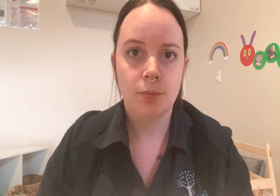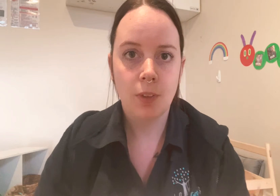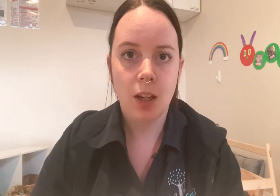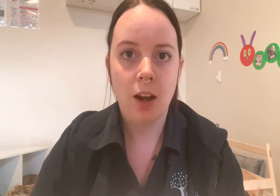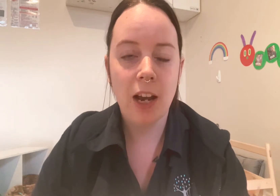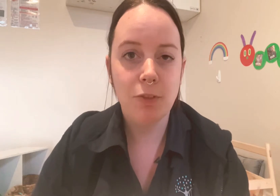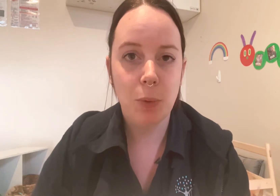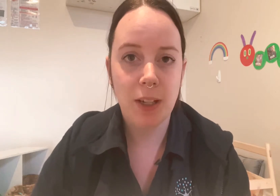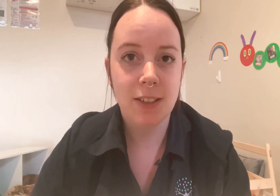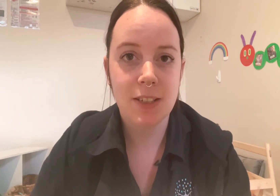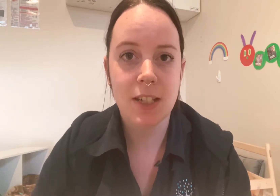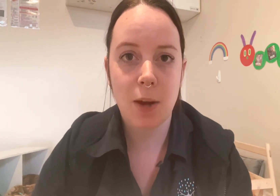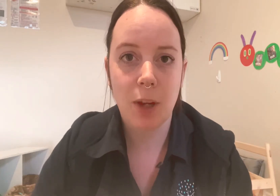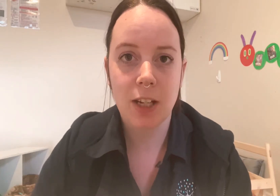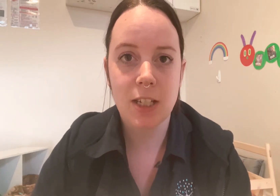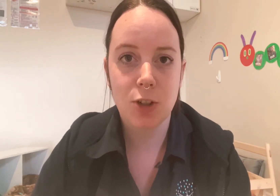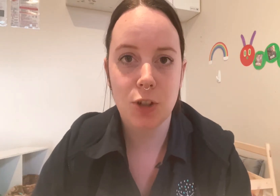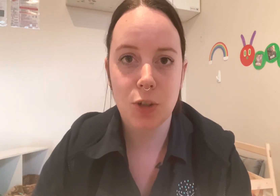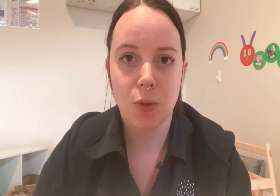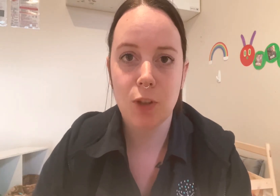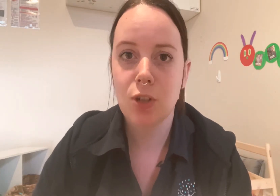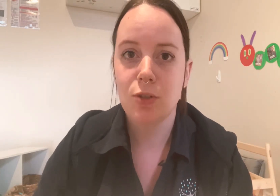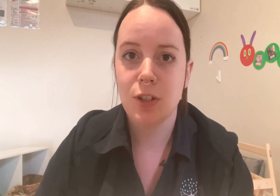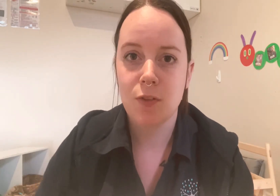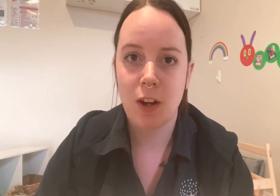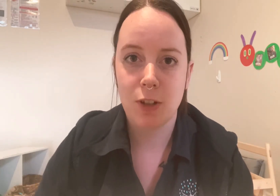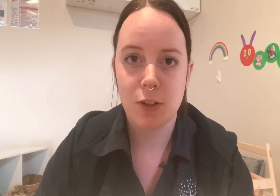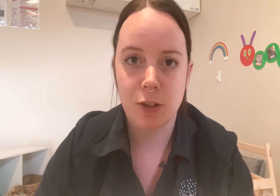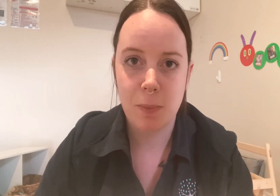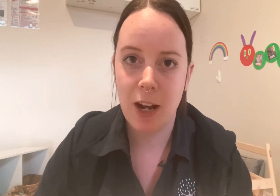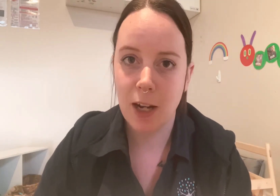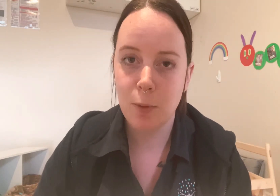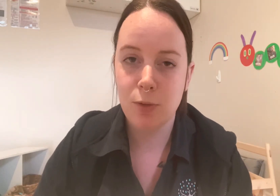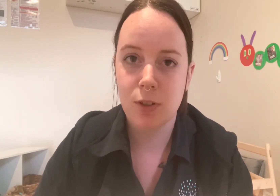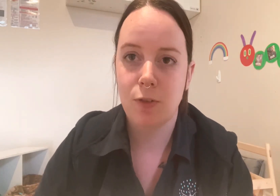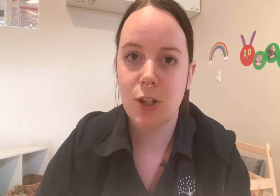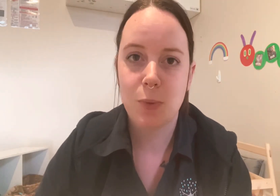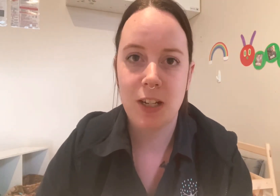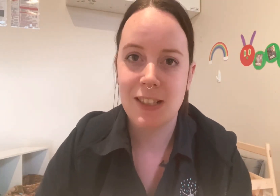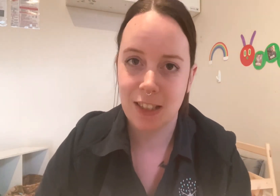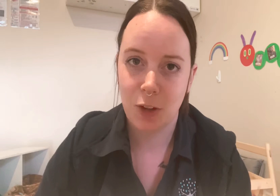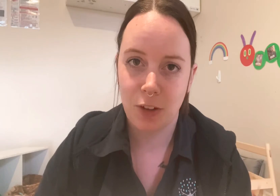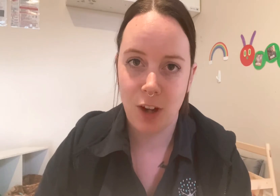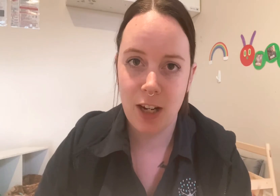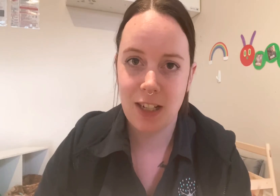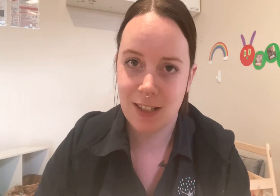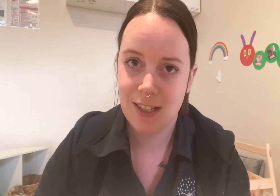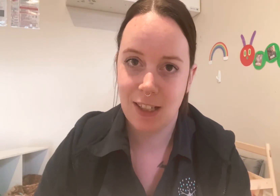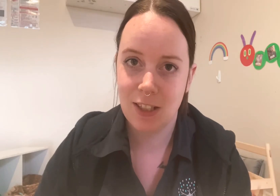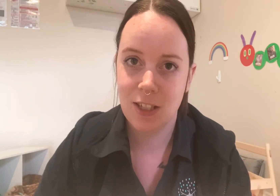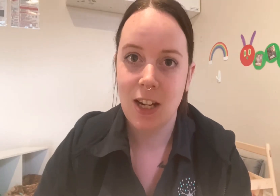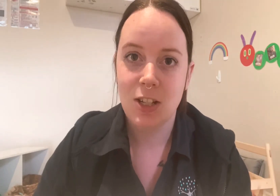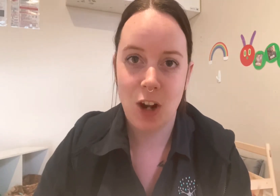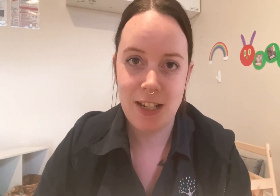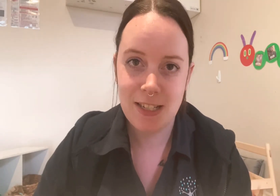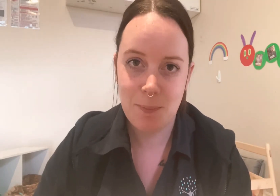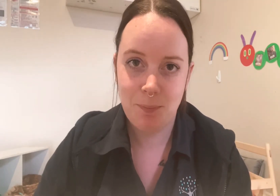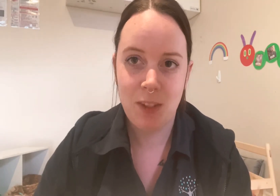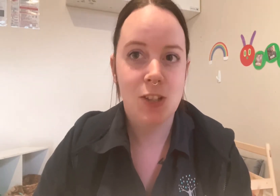Hi everyone, today we're going to teach you two of the children's favourite songs about animals. The first one is Leo the Lion and the second, Tiny Tee. So